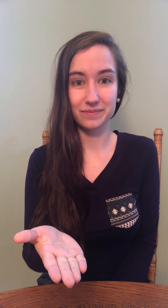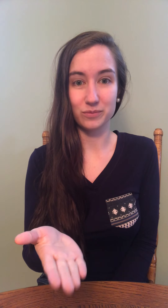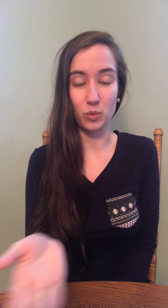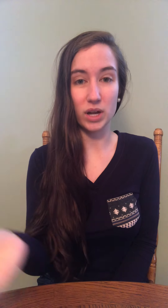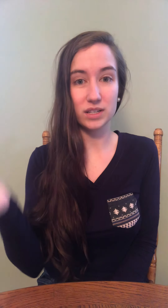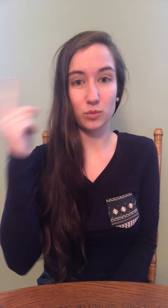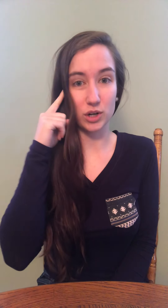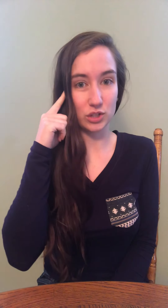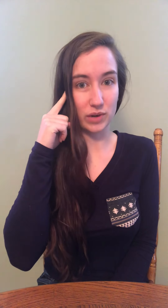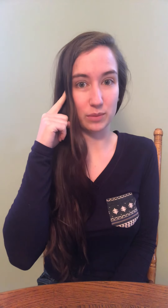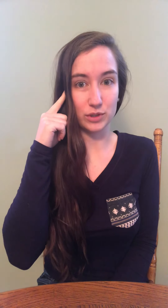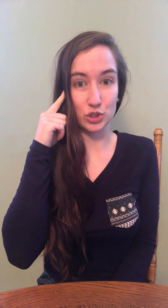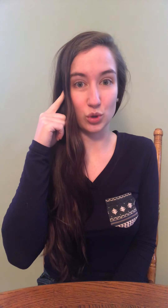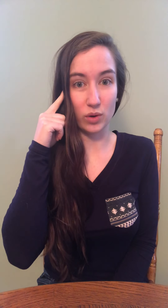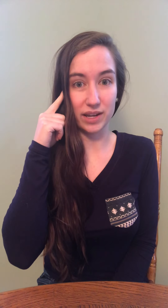What words rhyme with Zoy? Zoy.